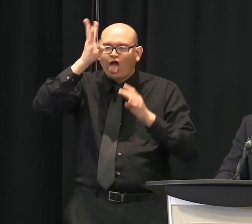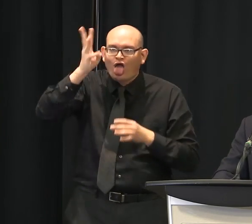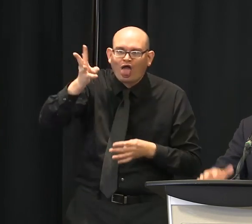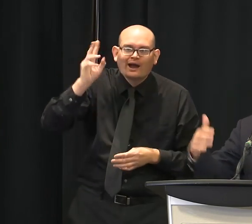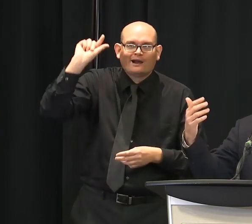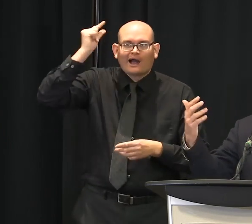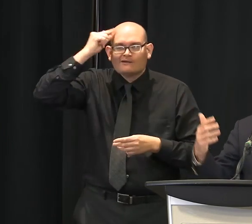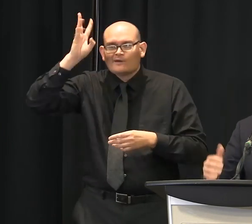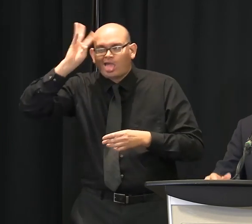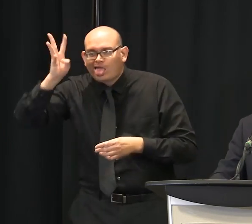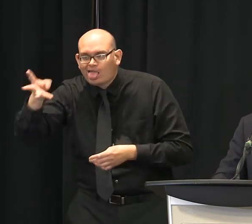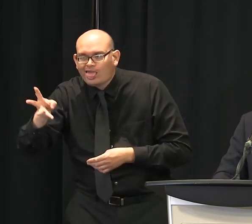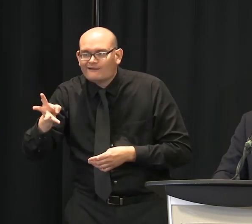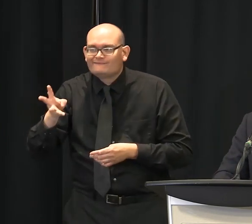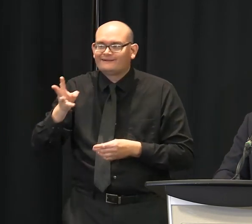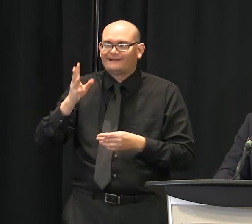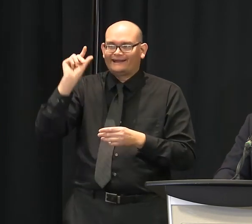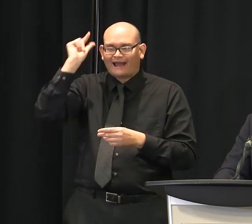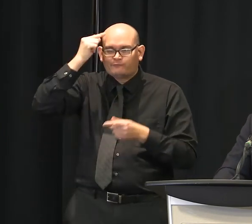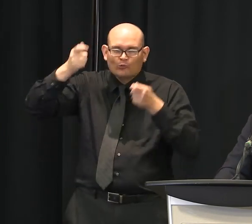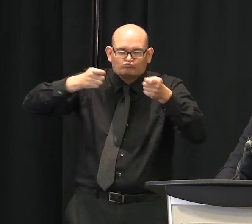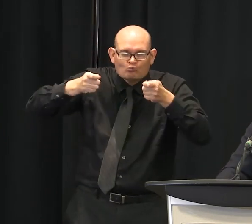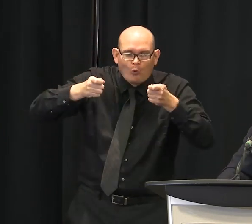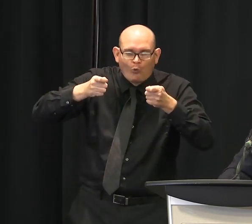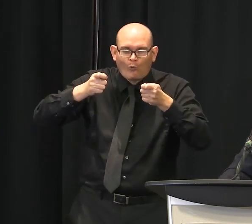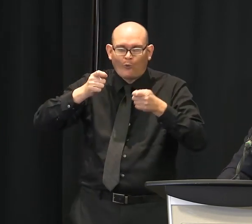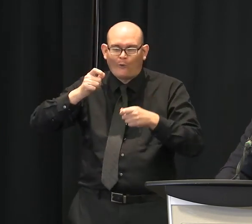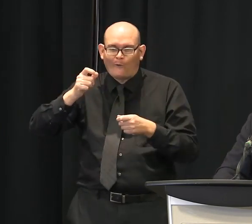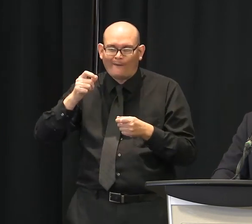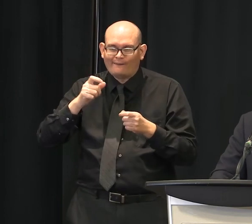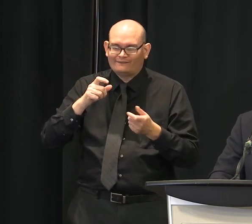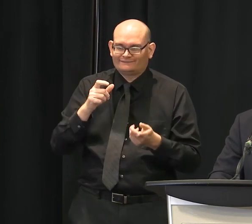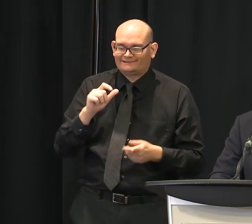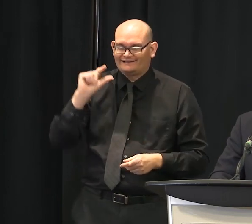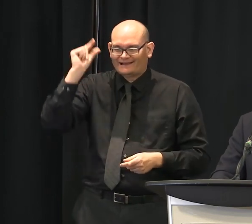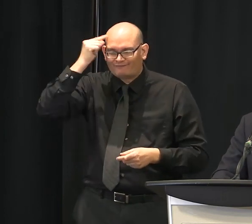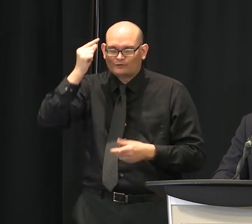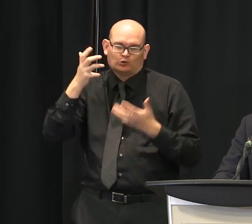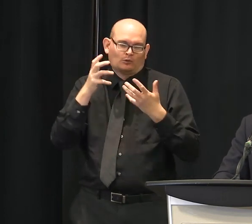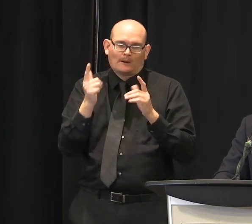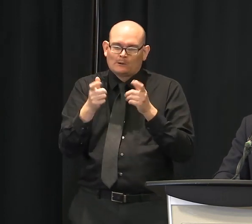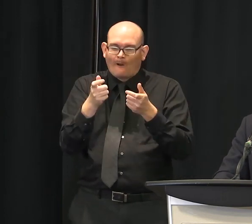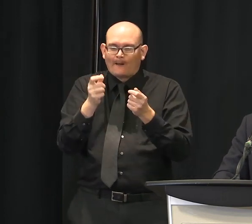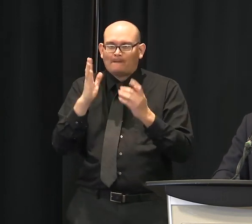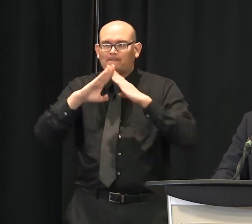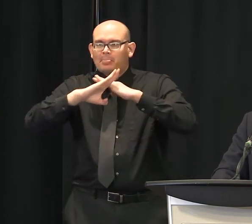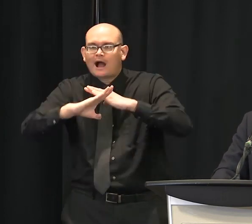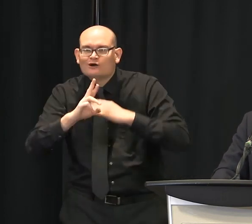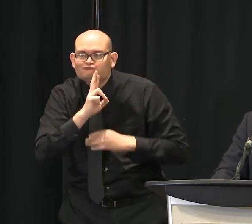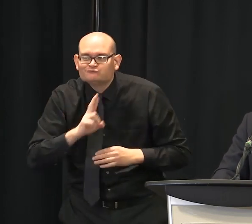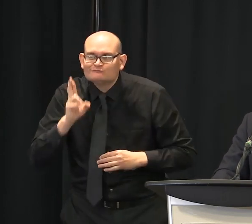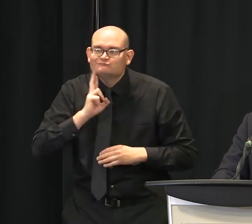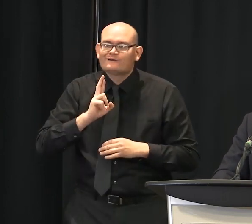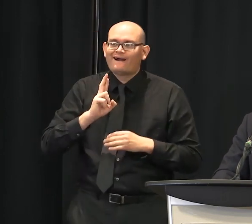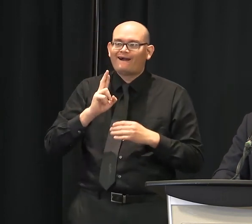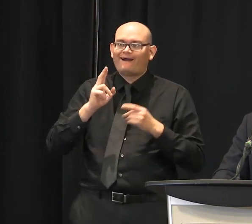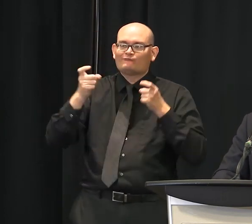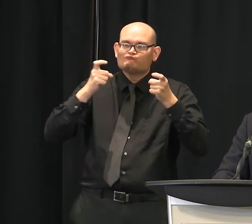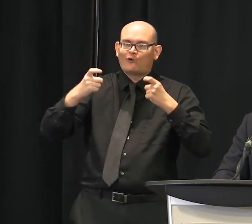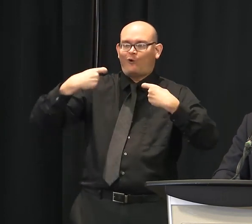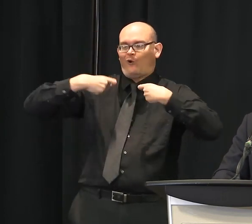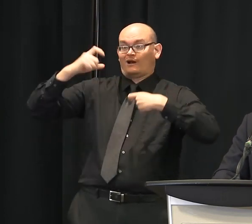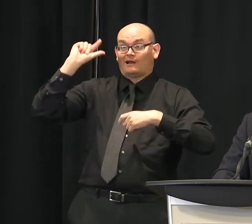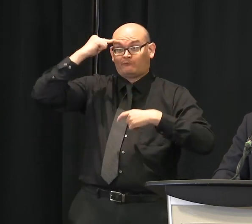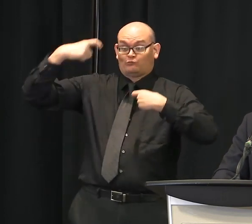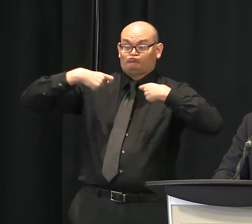We're going, wow, this is great. Well, we're still under some pretty serious restrictions that, again, a couple weeks or months ago